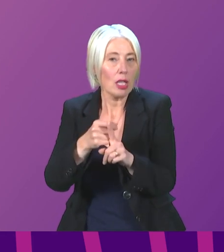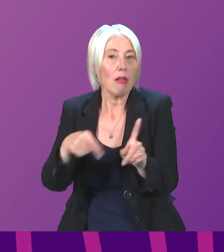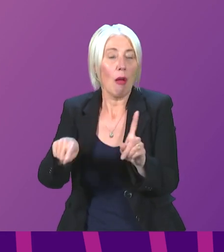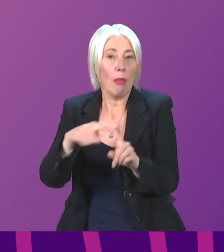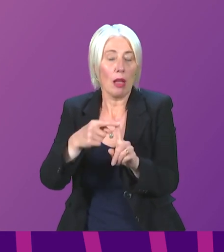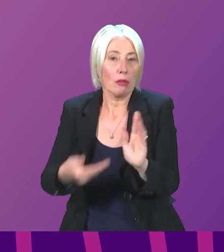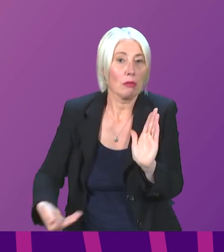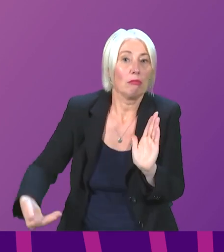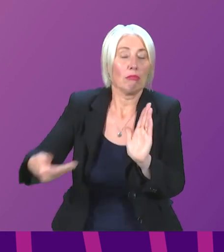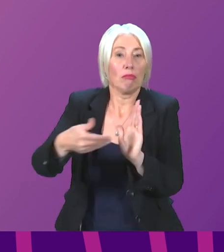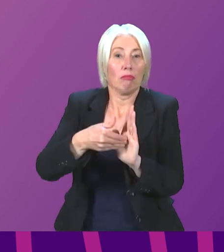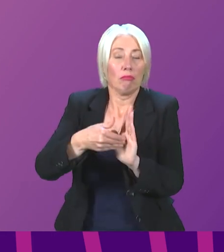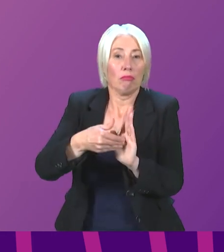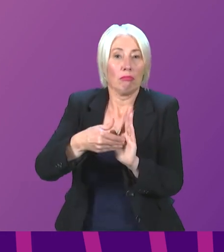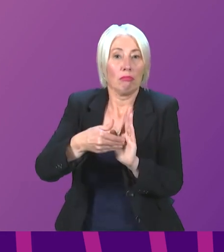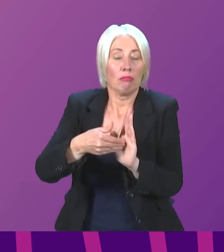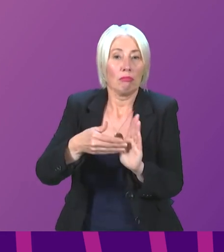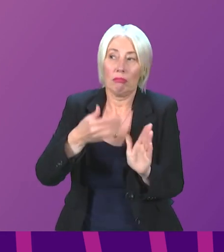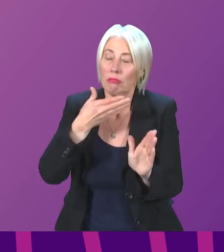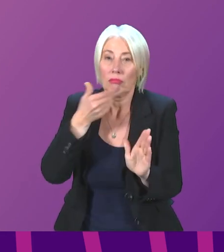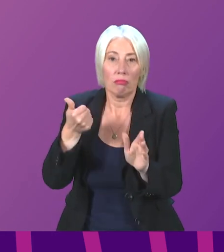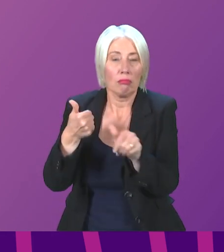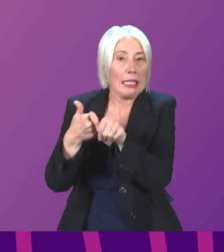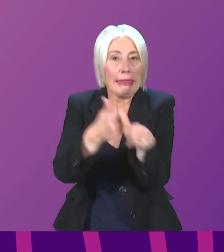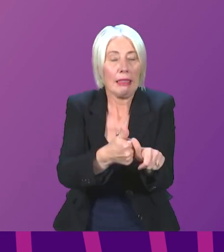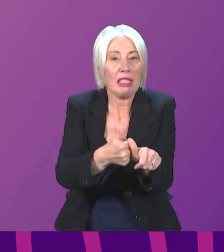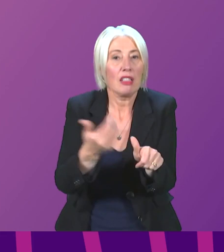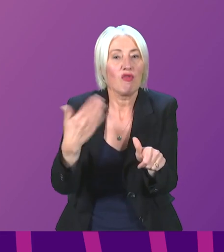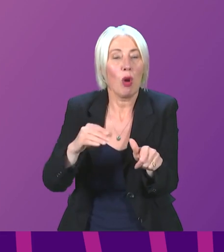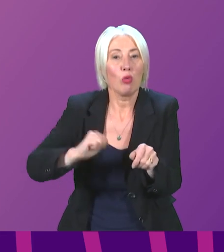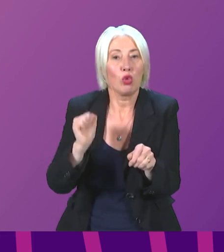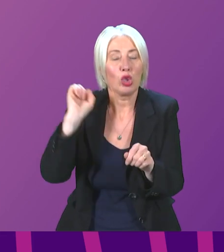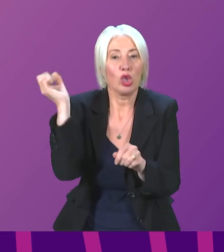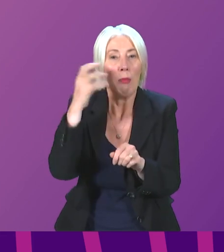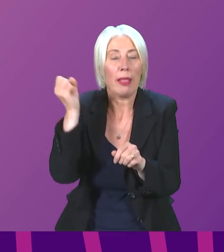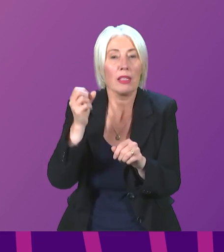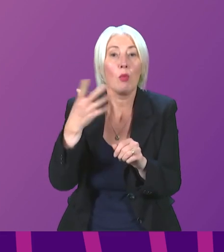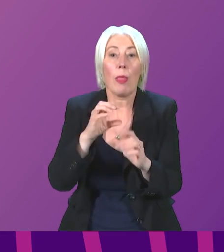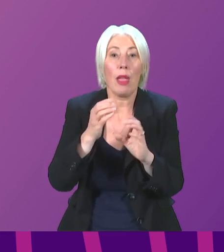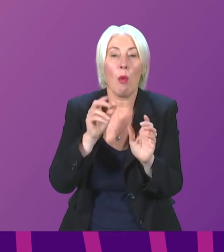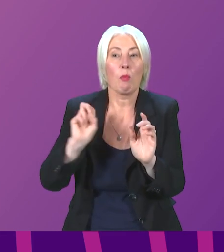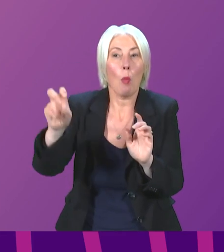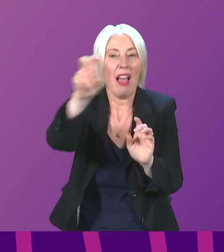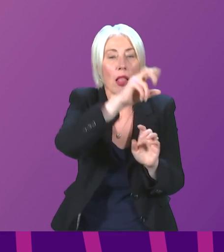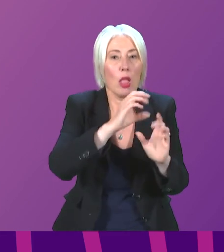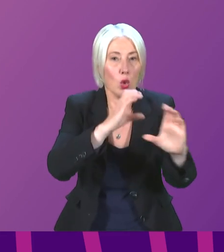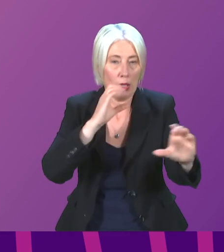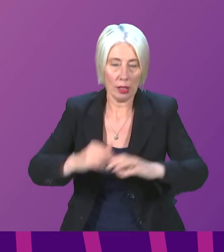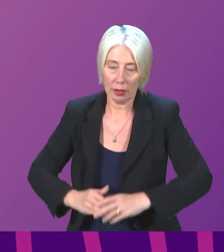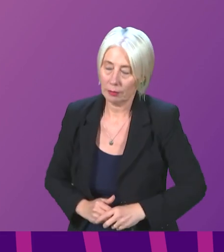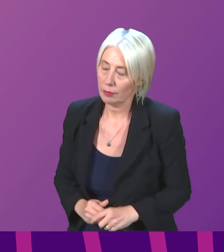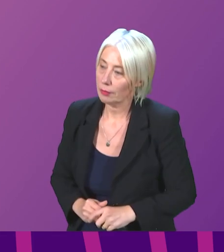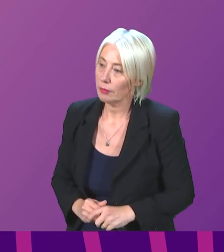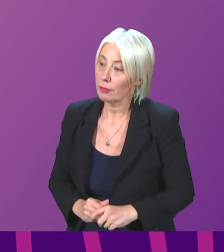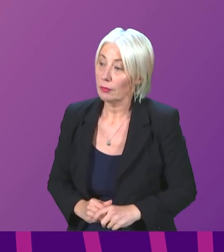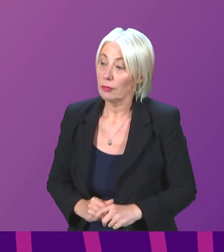assistance that the Scottish Ambulance Service can provide through the mobile units. Fiona Hislop to be followed by Paul O'Kane.